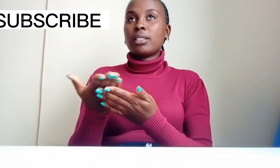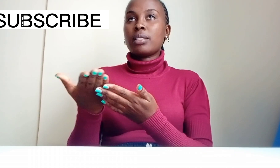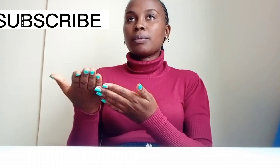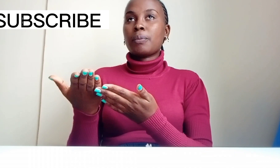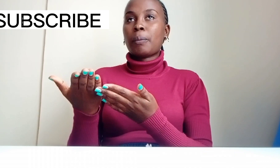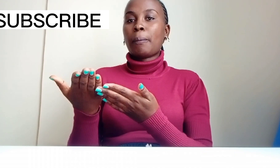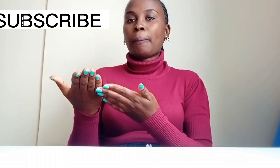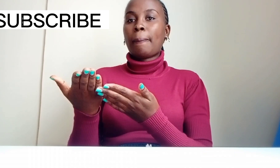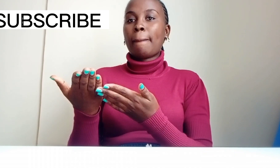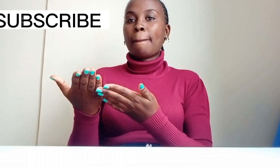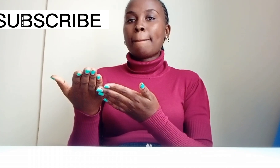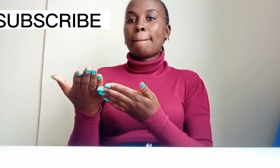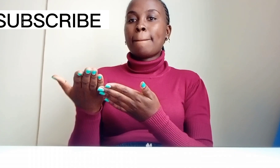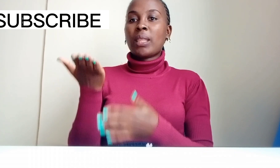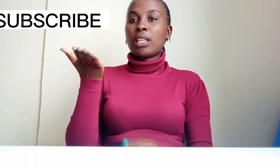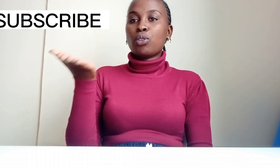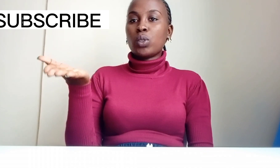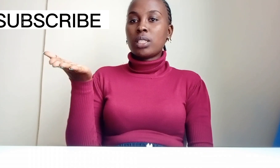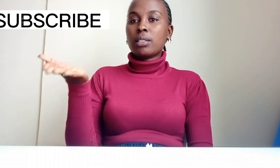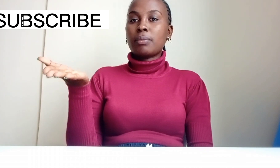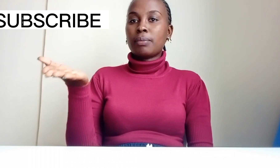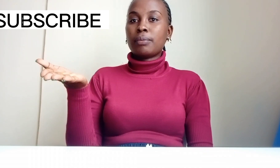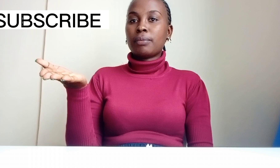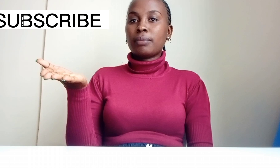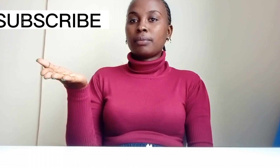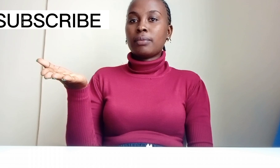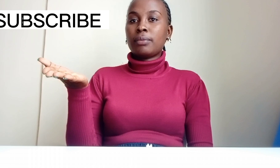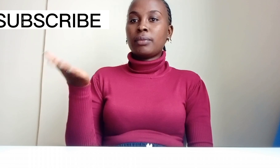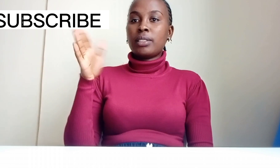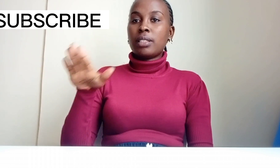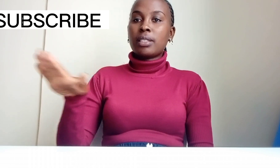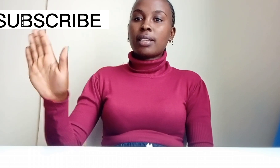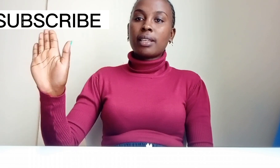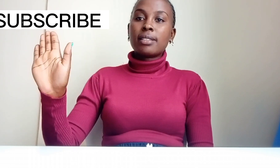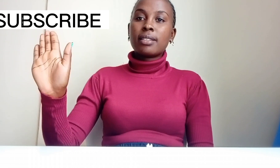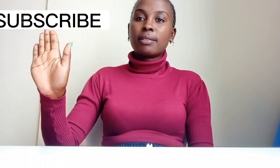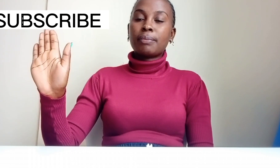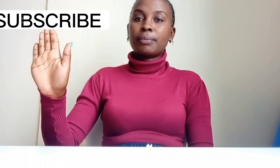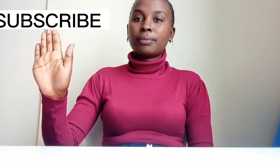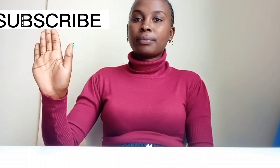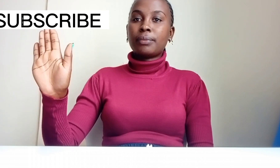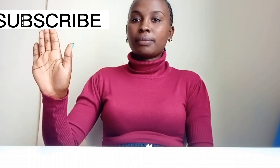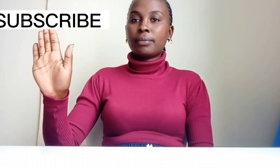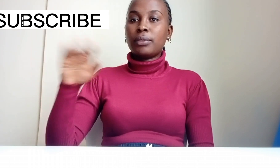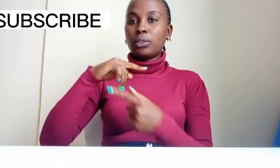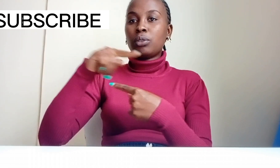this those those theirs theirs theirs when when